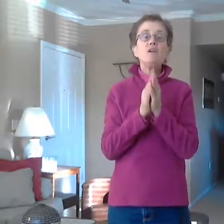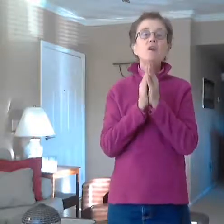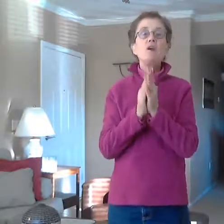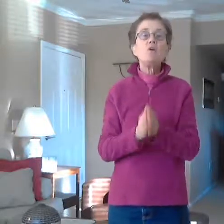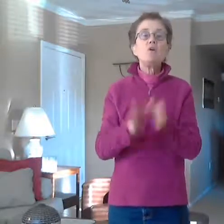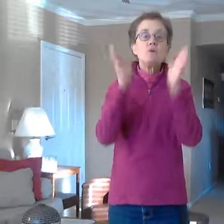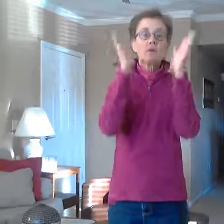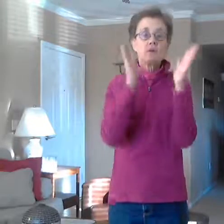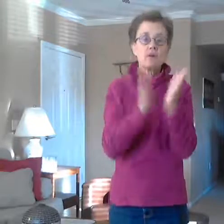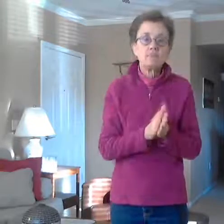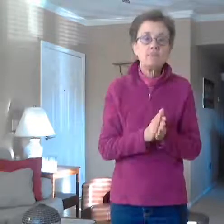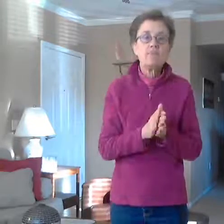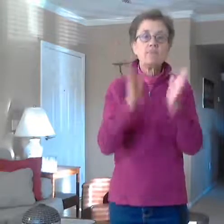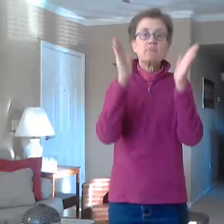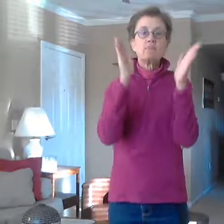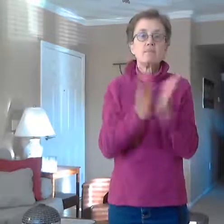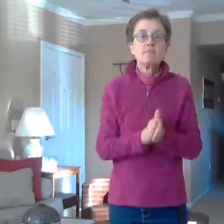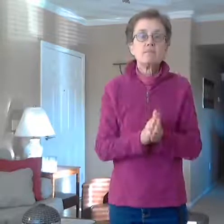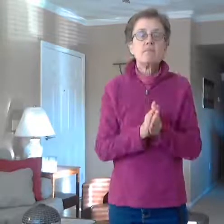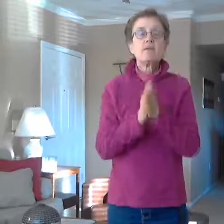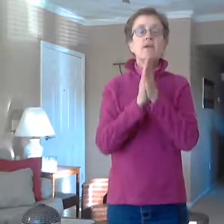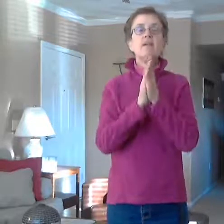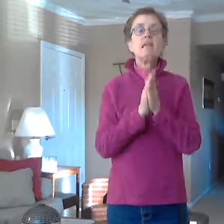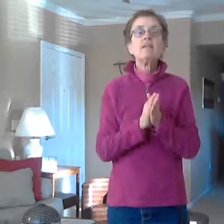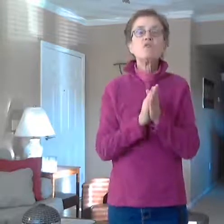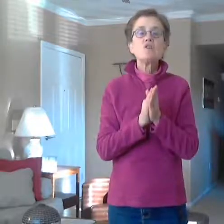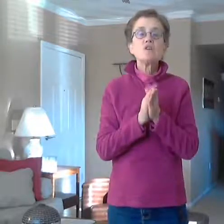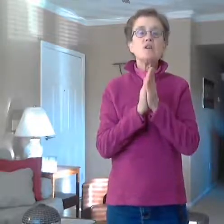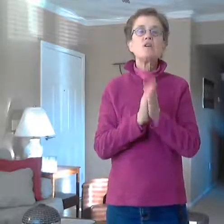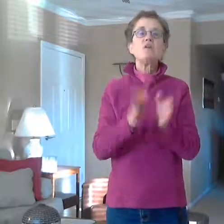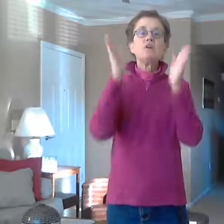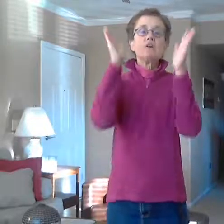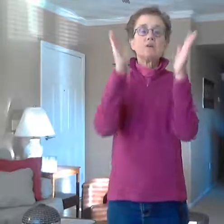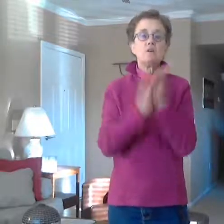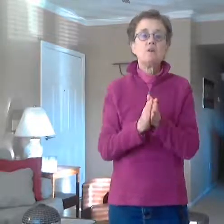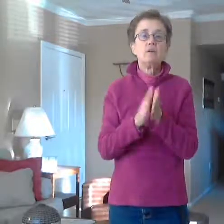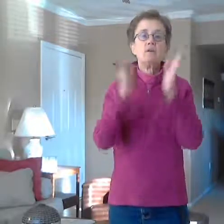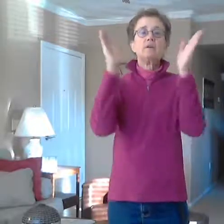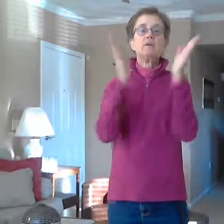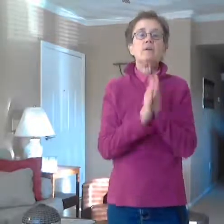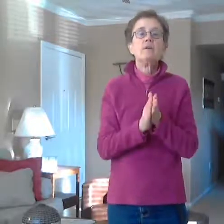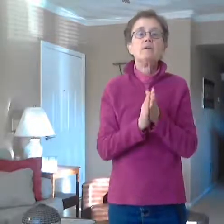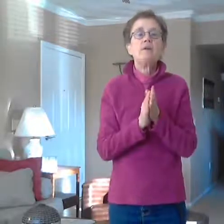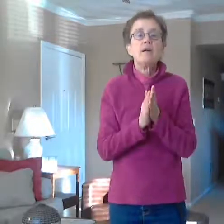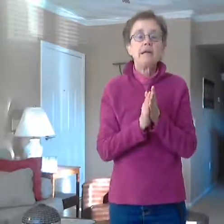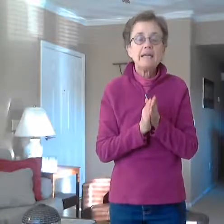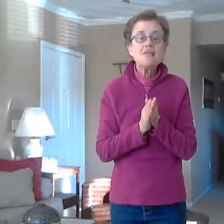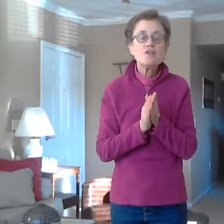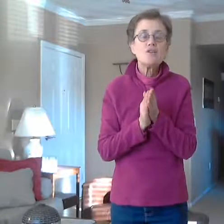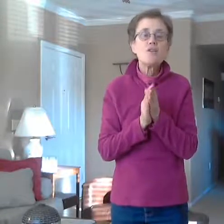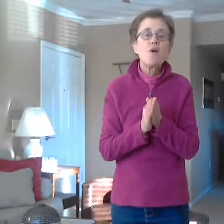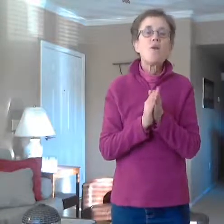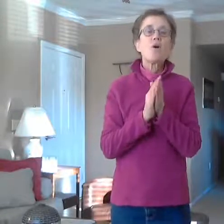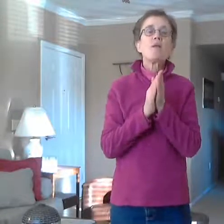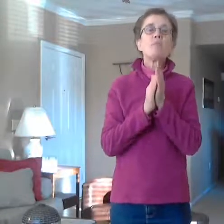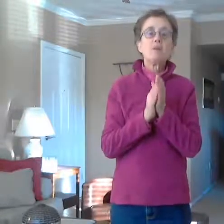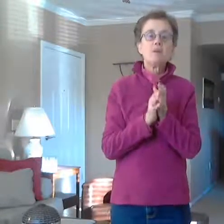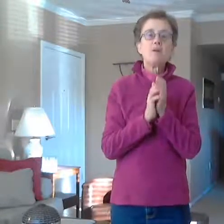-o n-g-o n-g-o and bingo